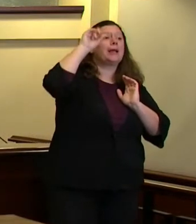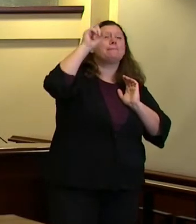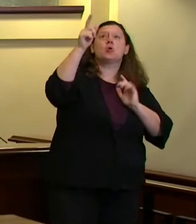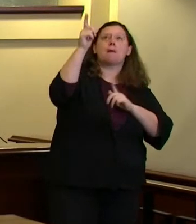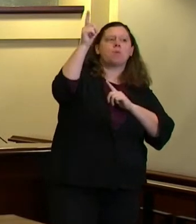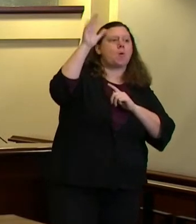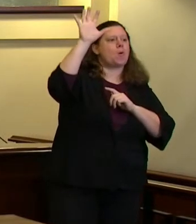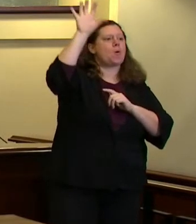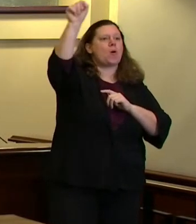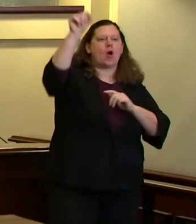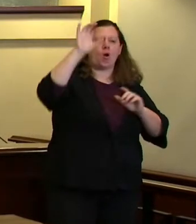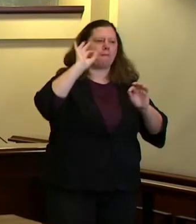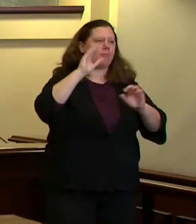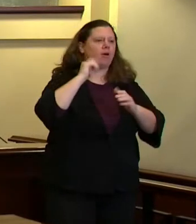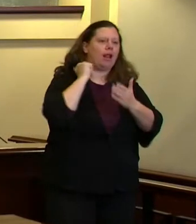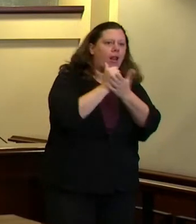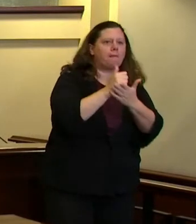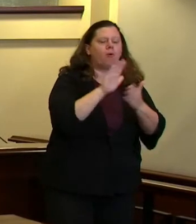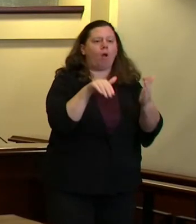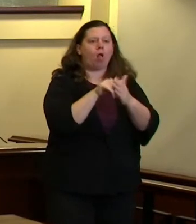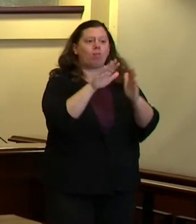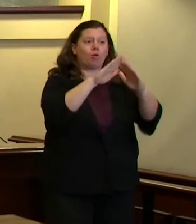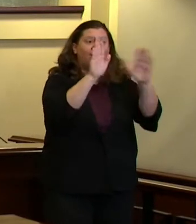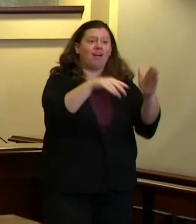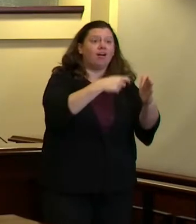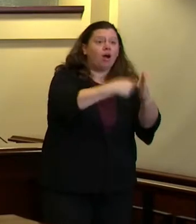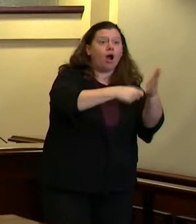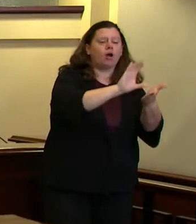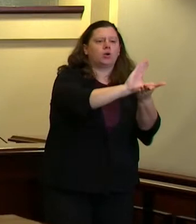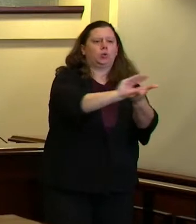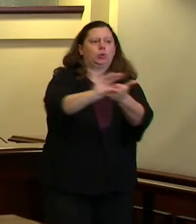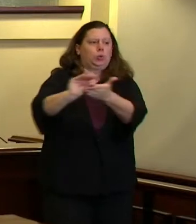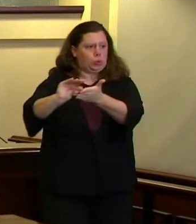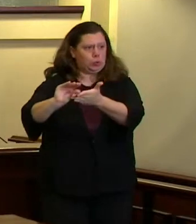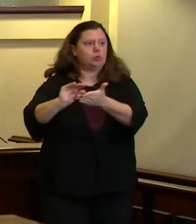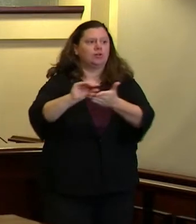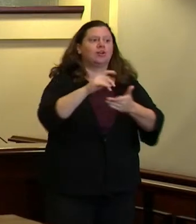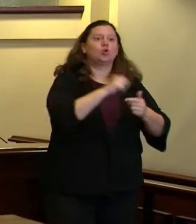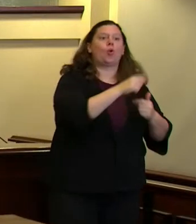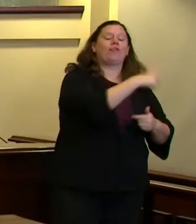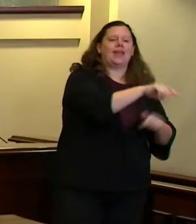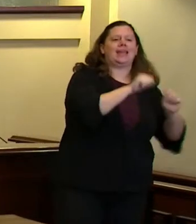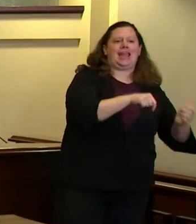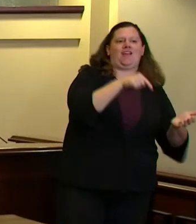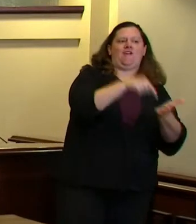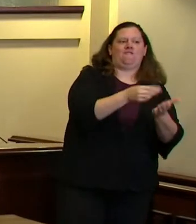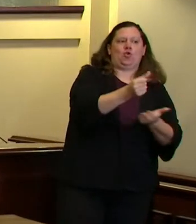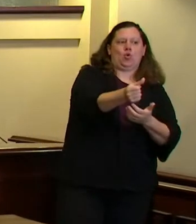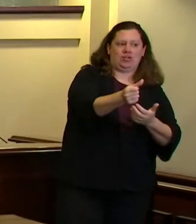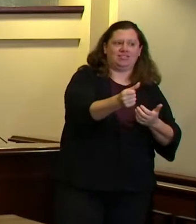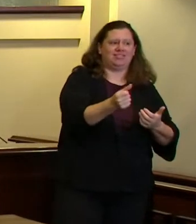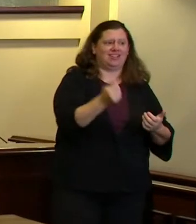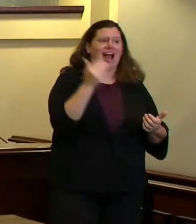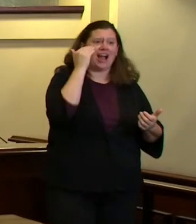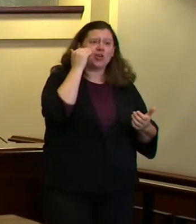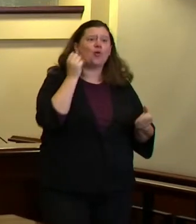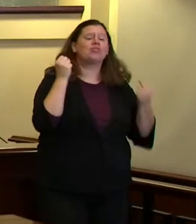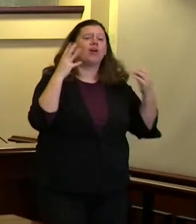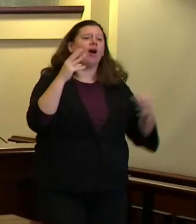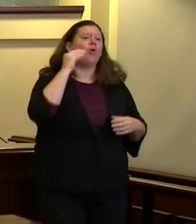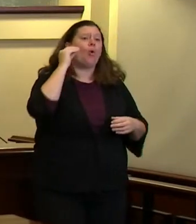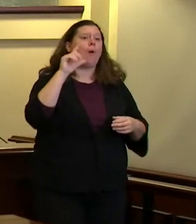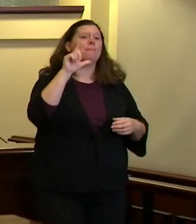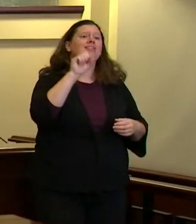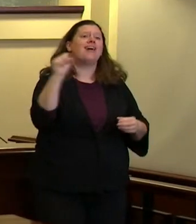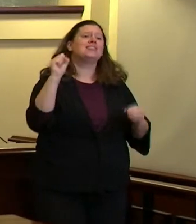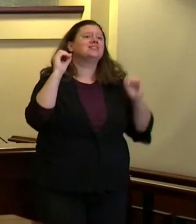affordable housing in this community to address the homeless crisis on our streets we have sources